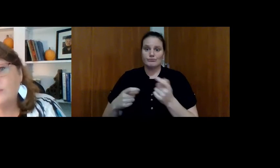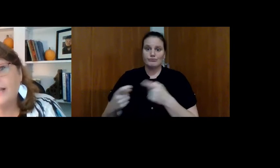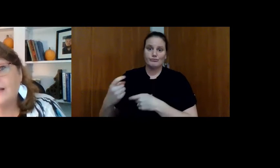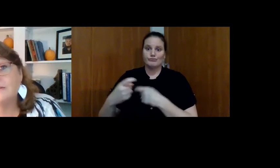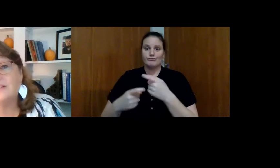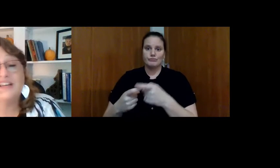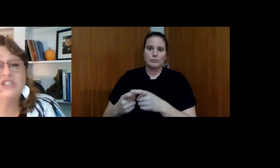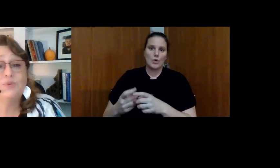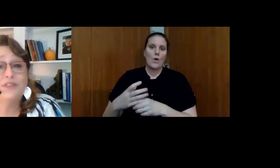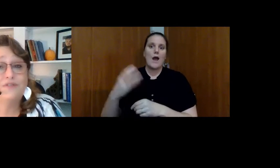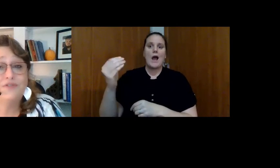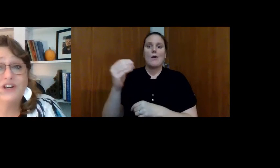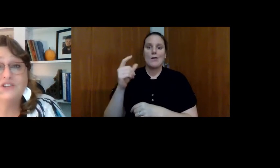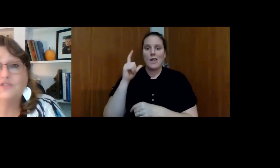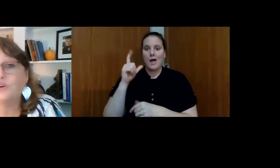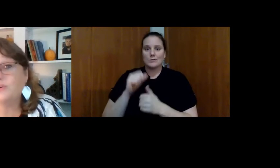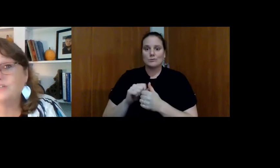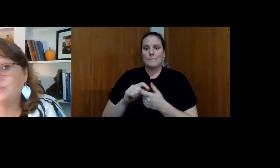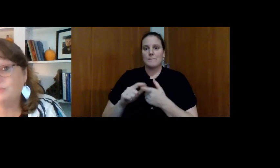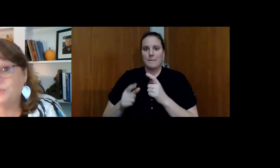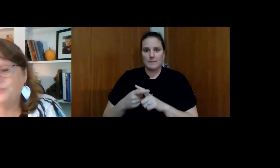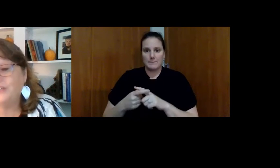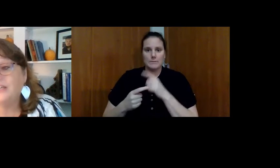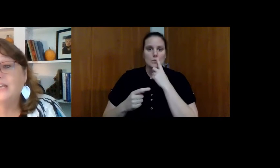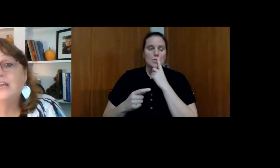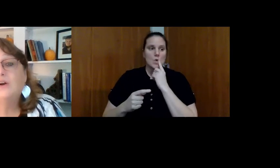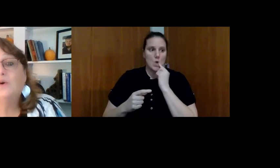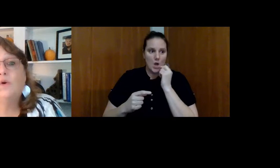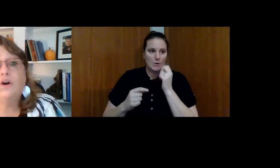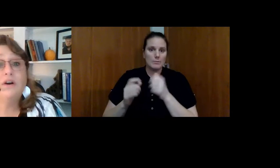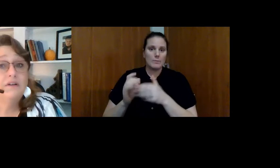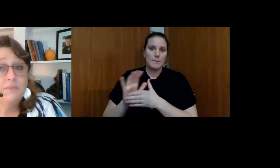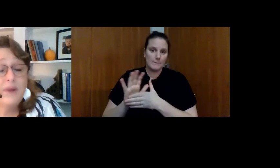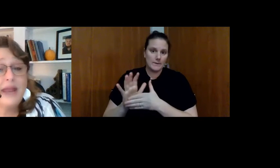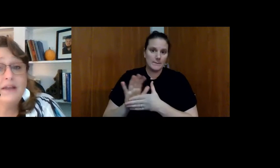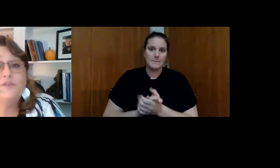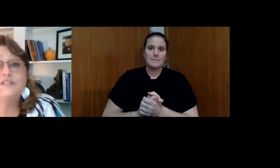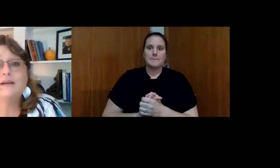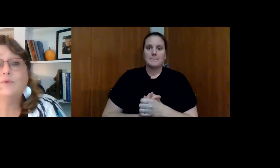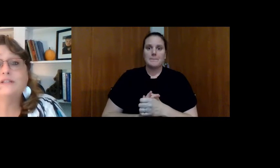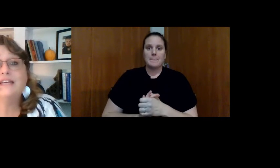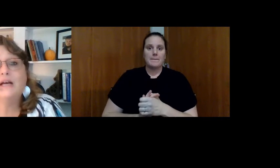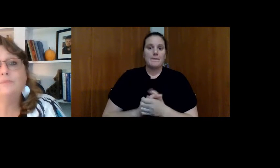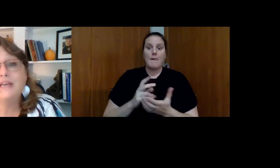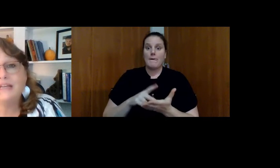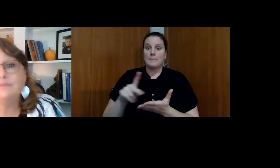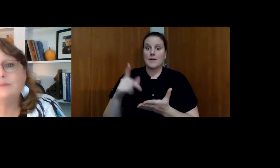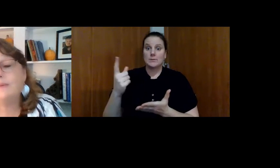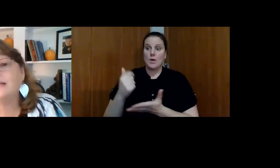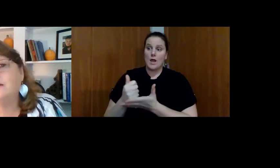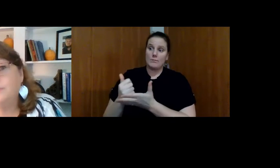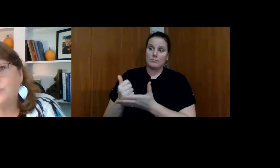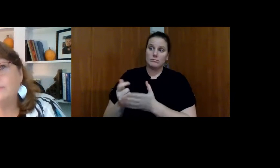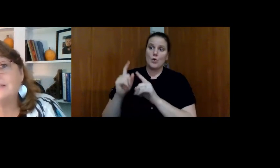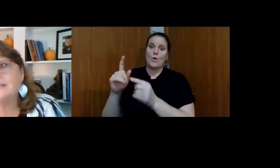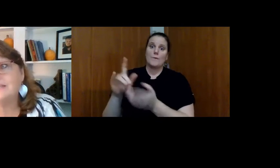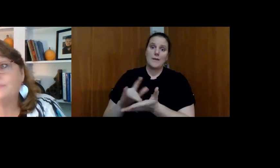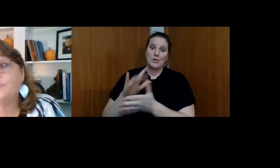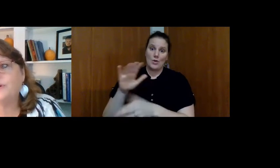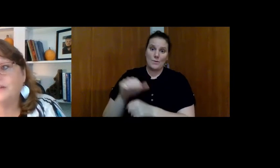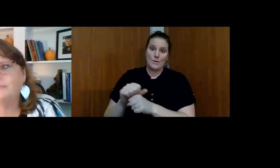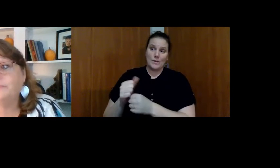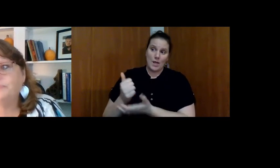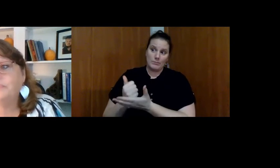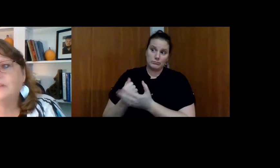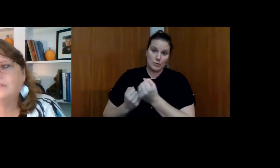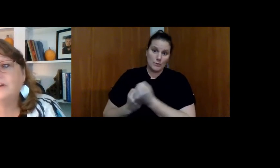that's going out to lunch with a friend or going to a movie or paying for someone to help take him to medical appointments to